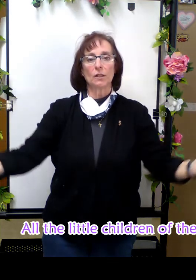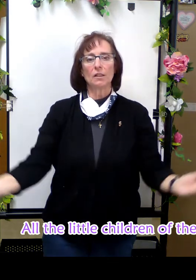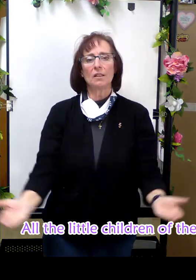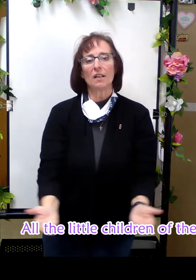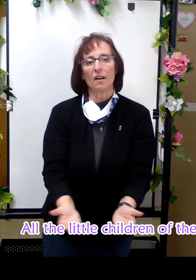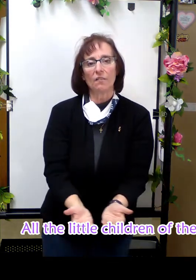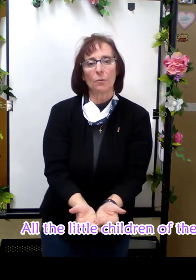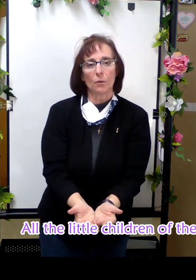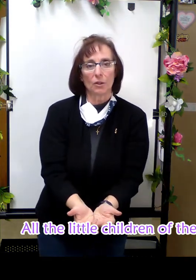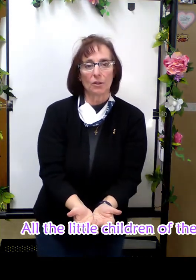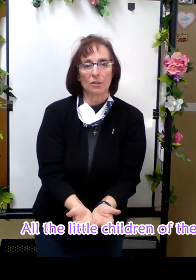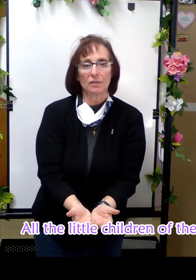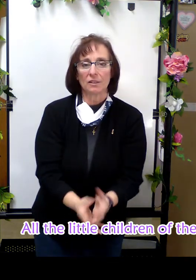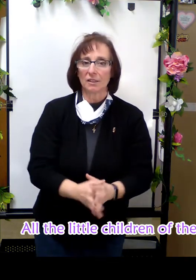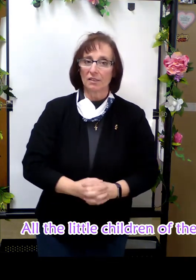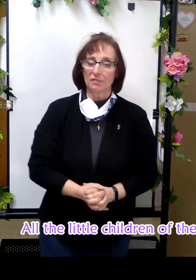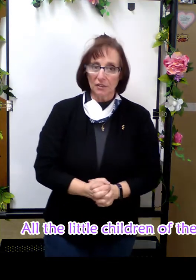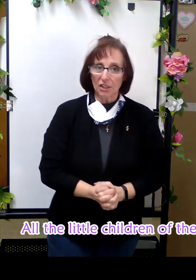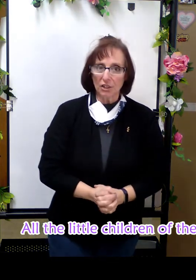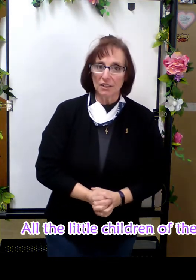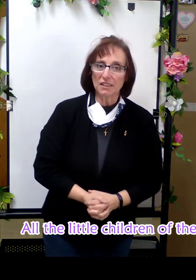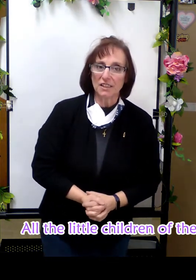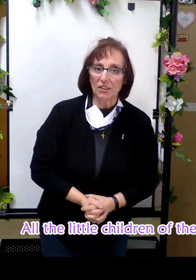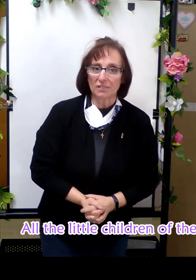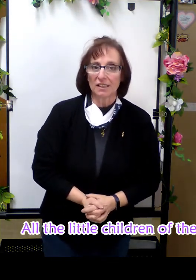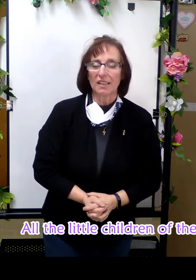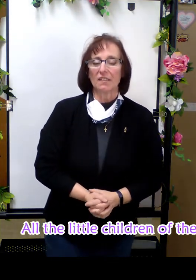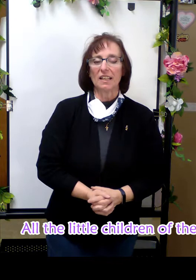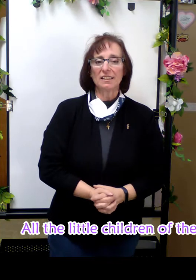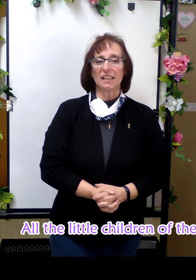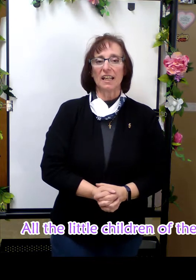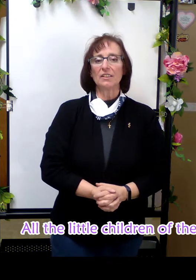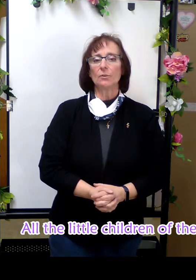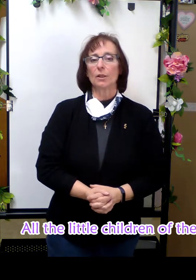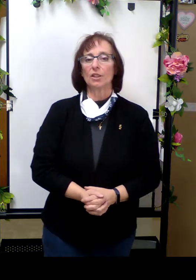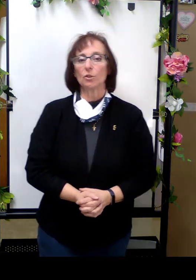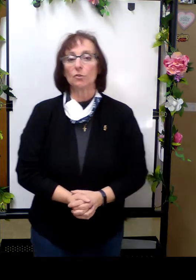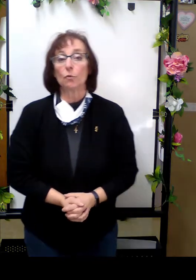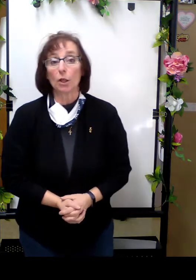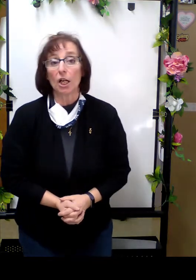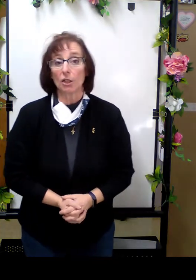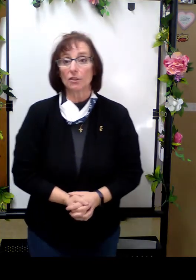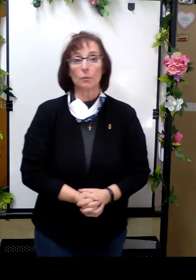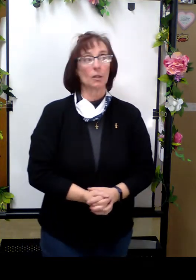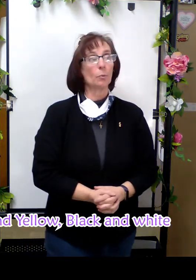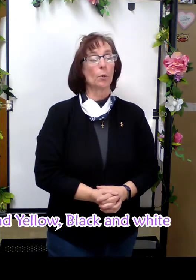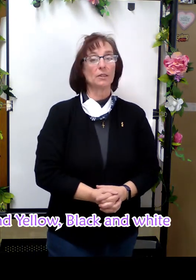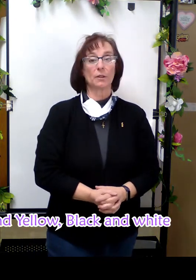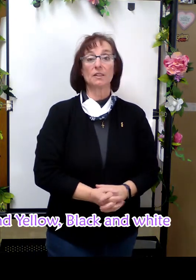of the world. Very good. Good start. The next line we're going to use four colors and we're going to point. We're going to